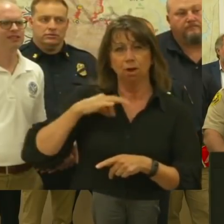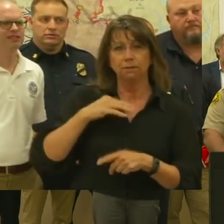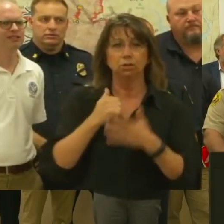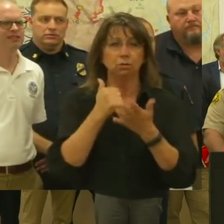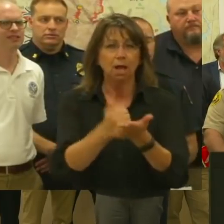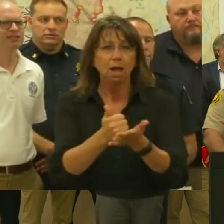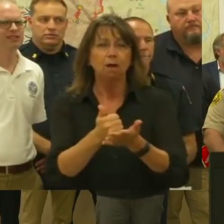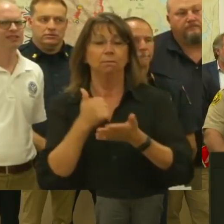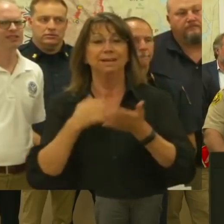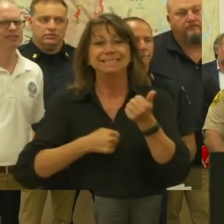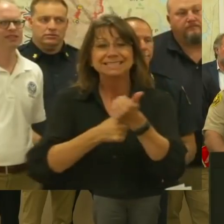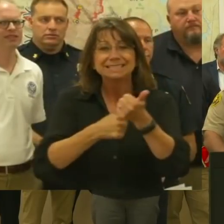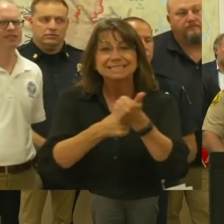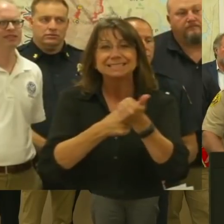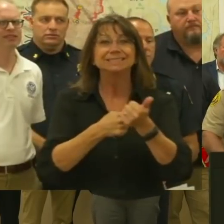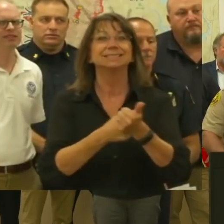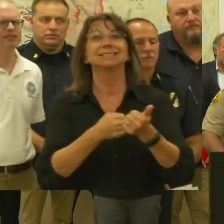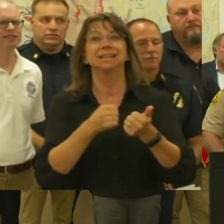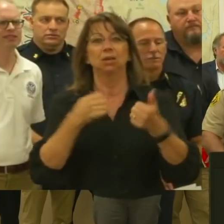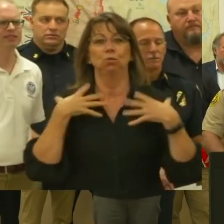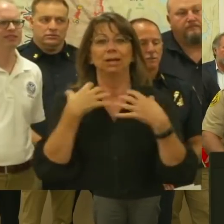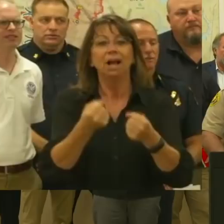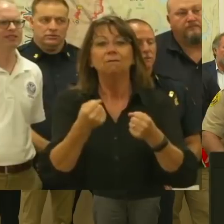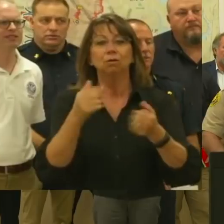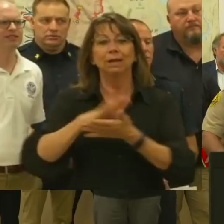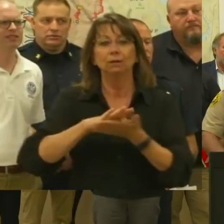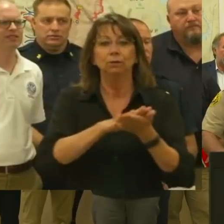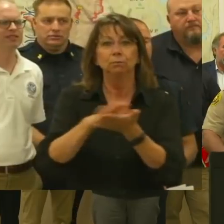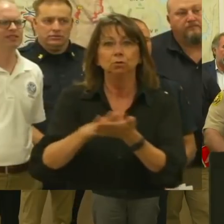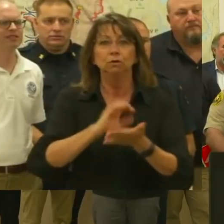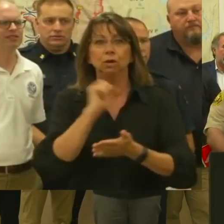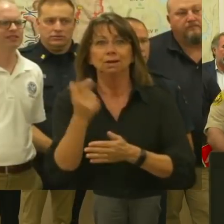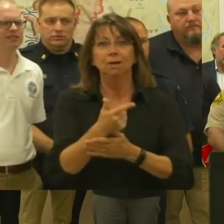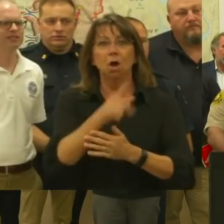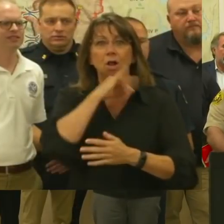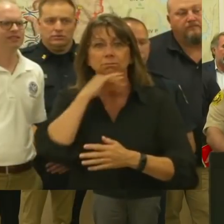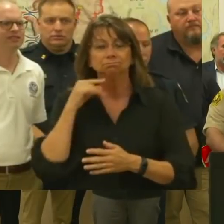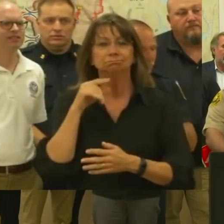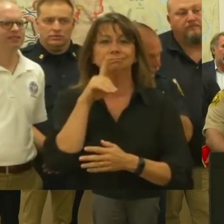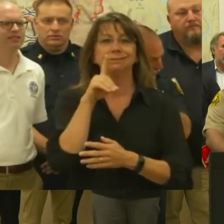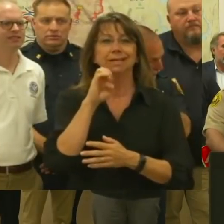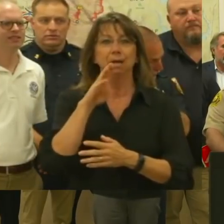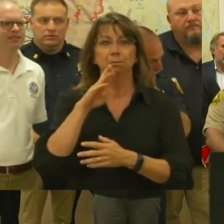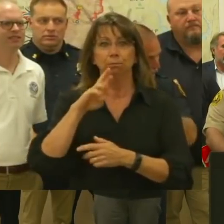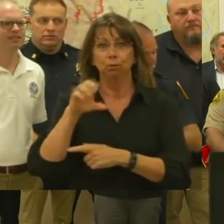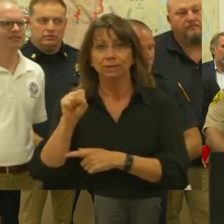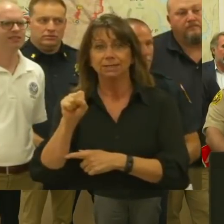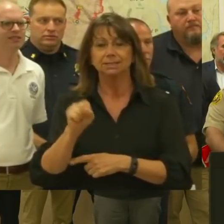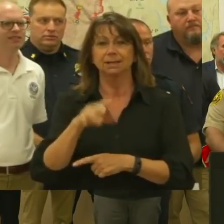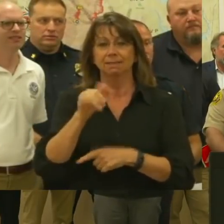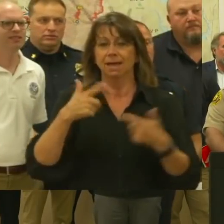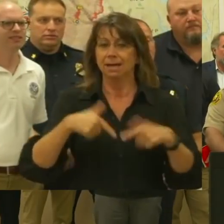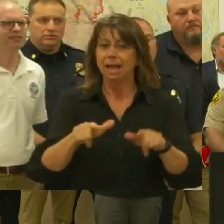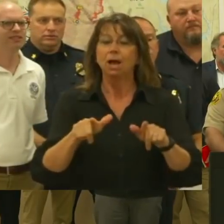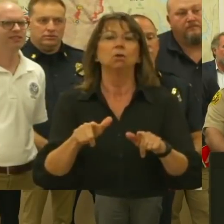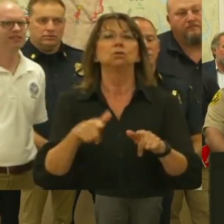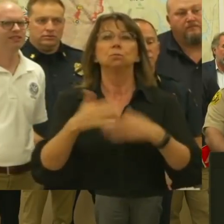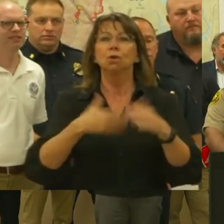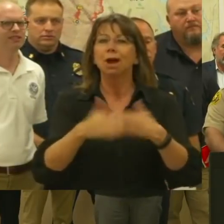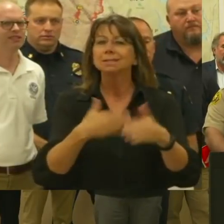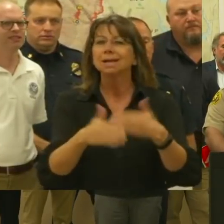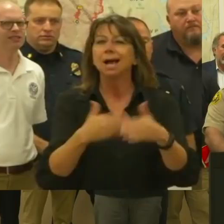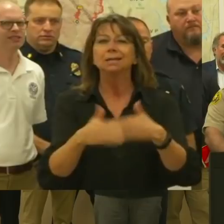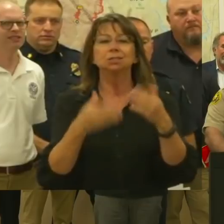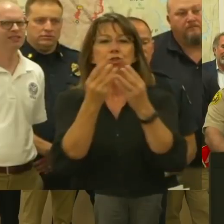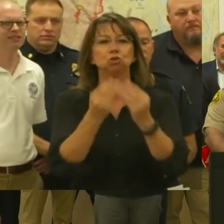effort and removal of debris. This allows a streamlined recovery process and centralized location for services and